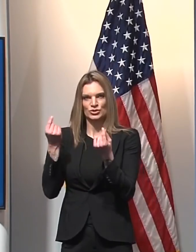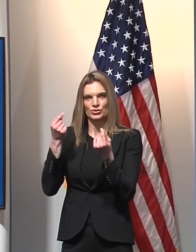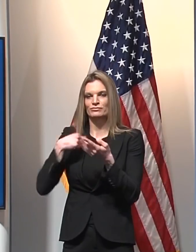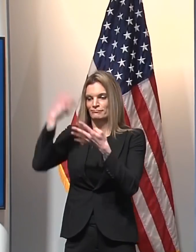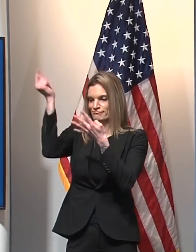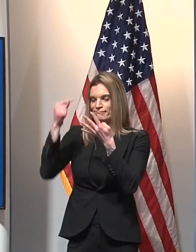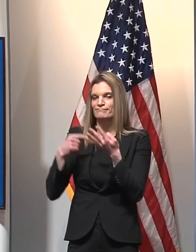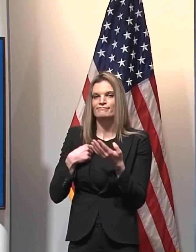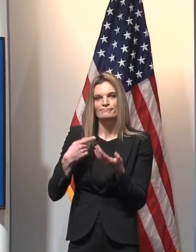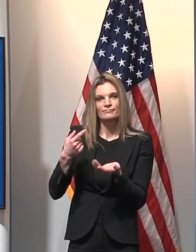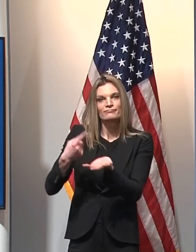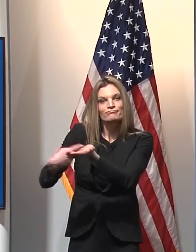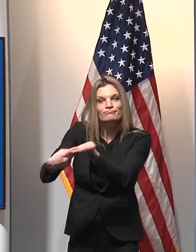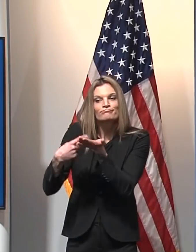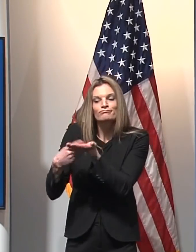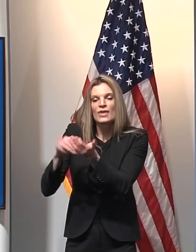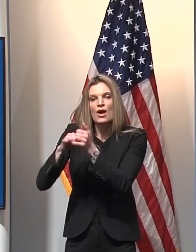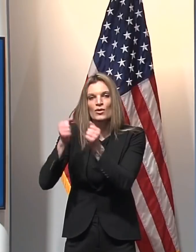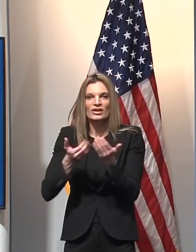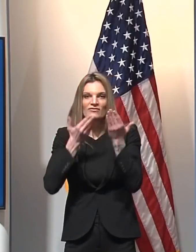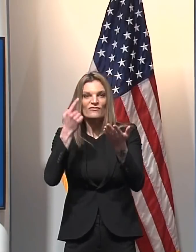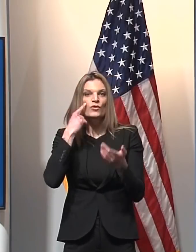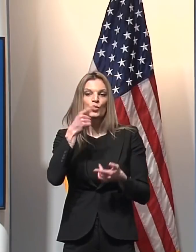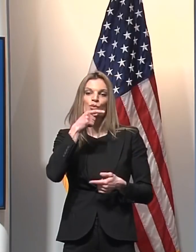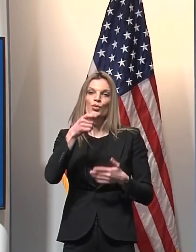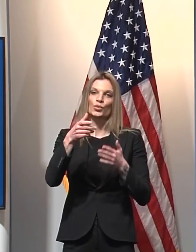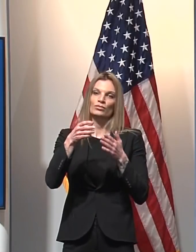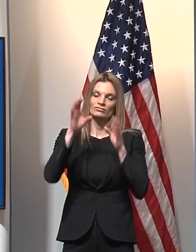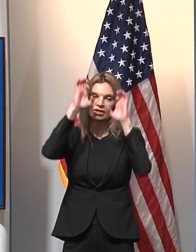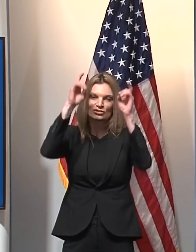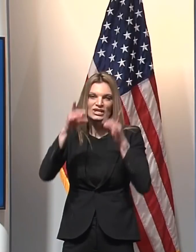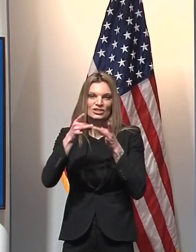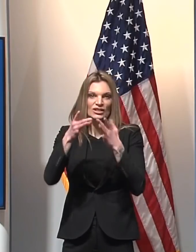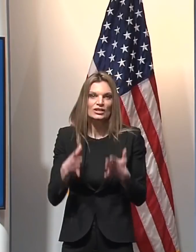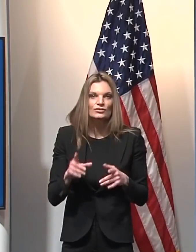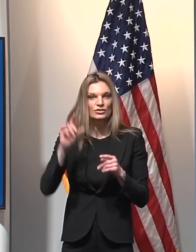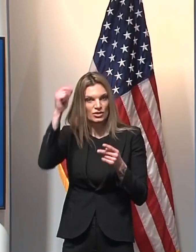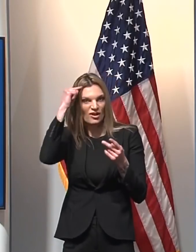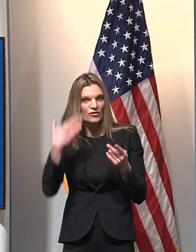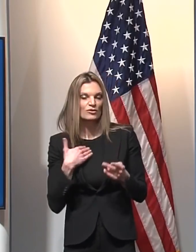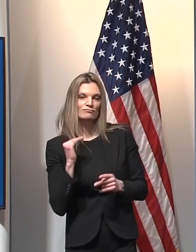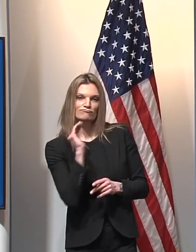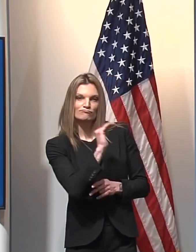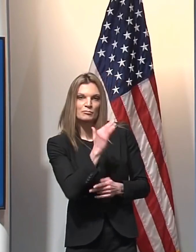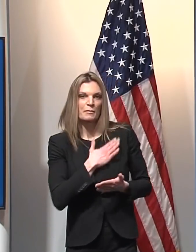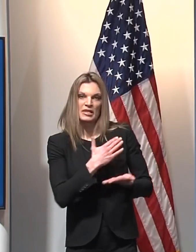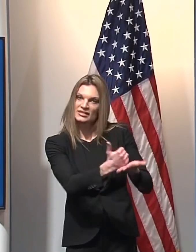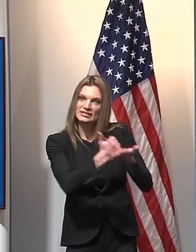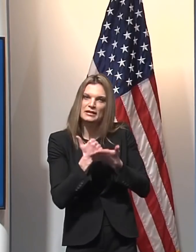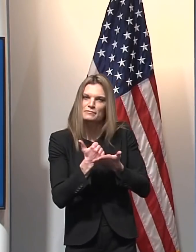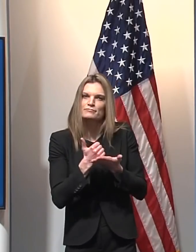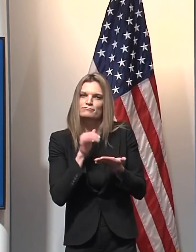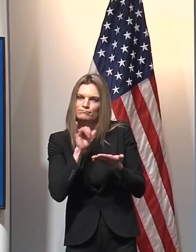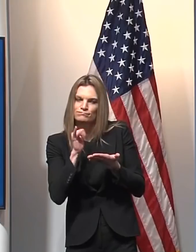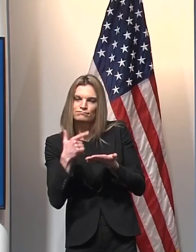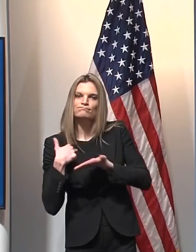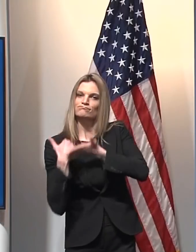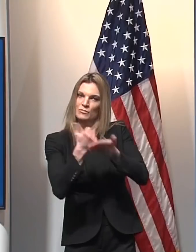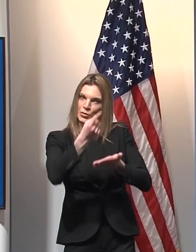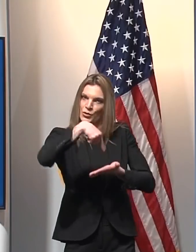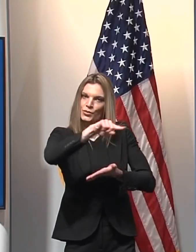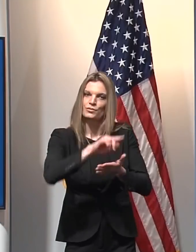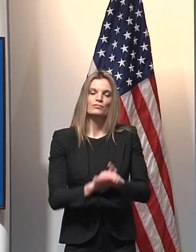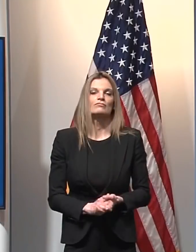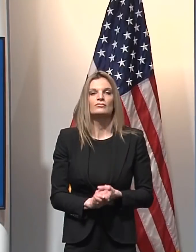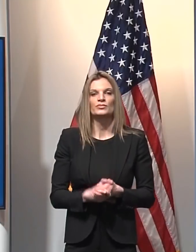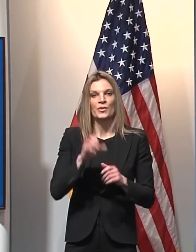for educational leaders, the governor, and the legislature to consider. For me personally, it's imperative we